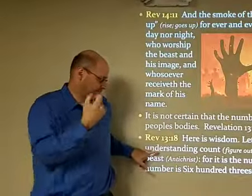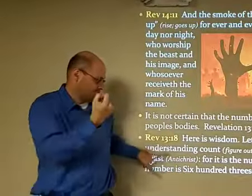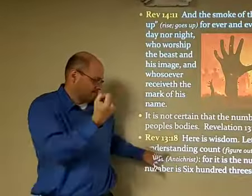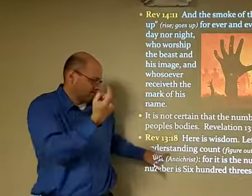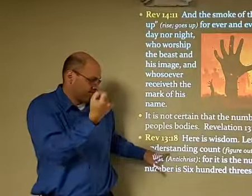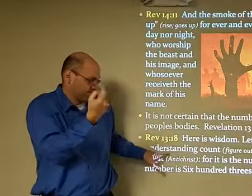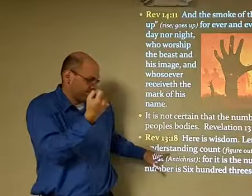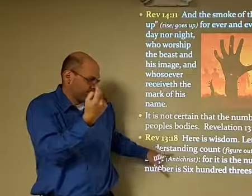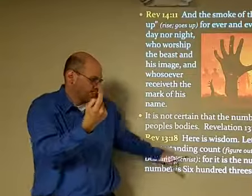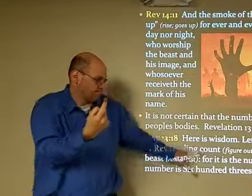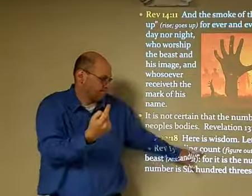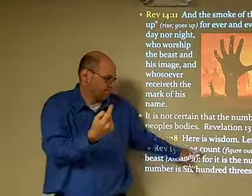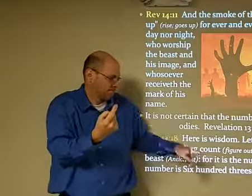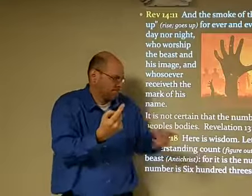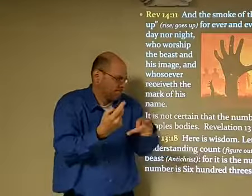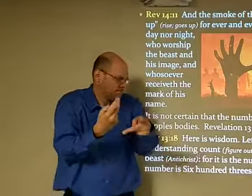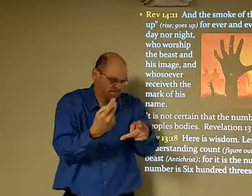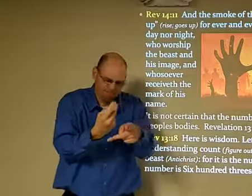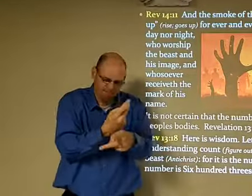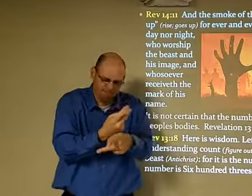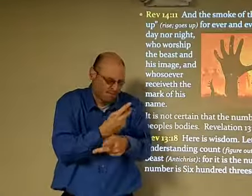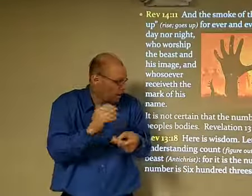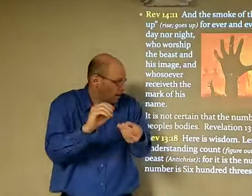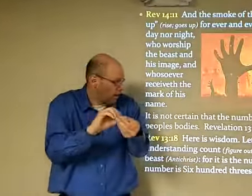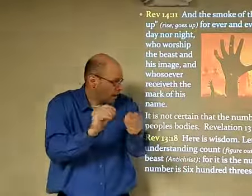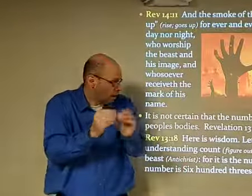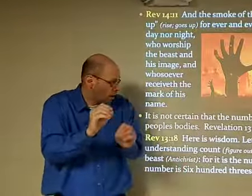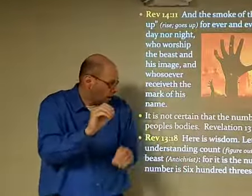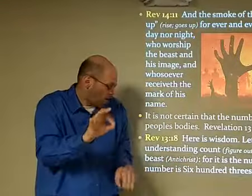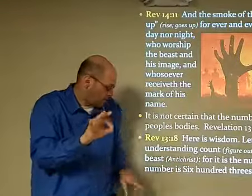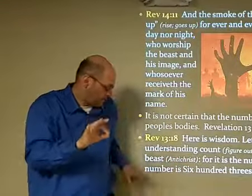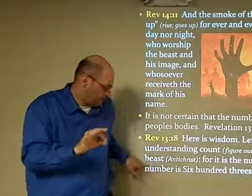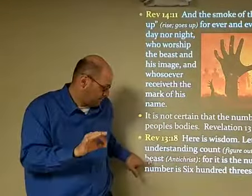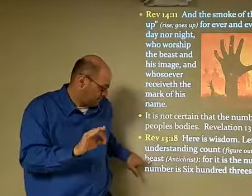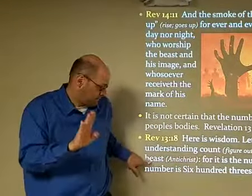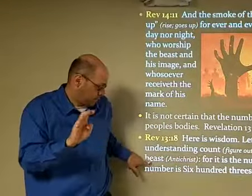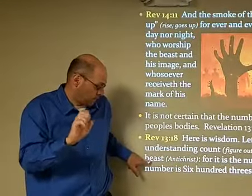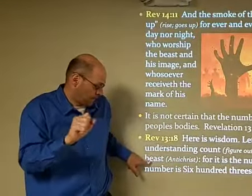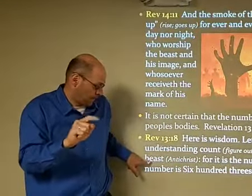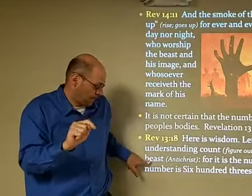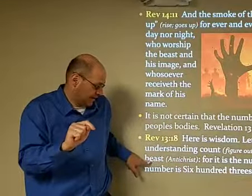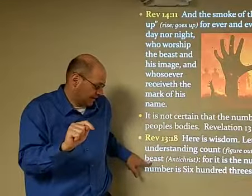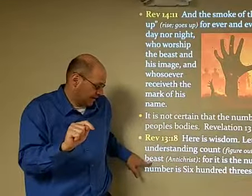let him that hath understanding count the number of the beast